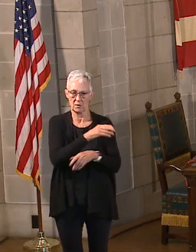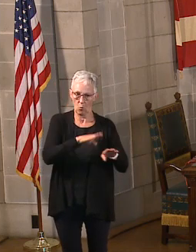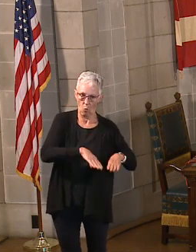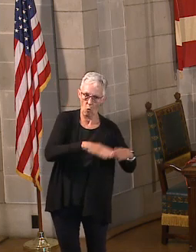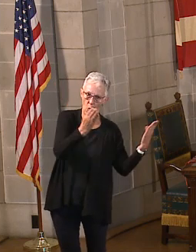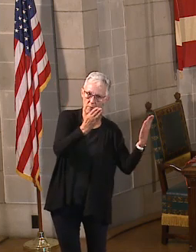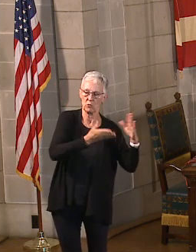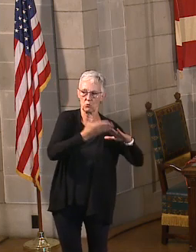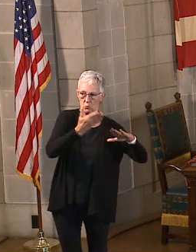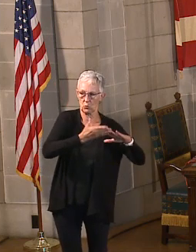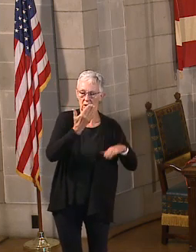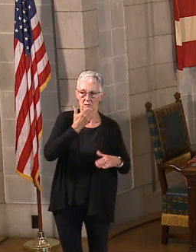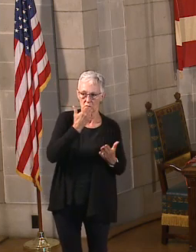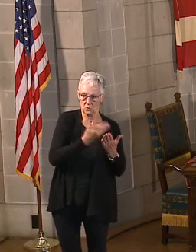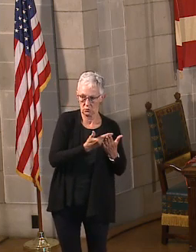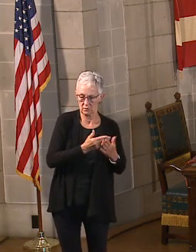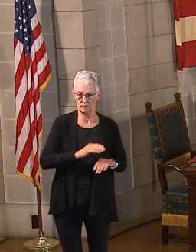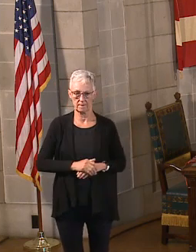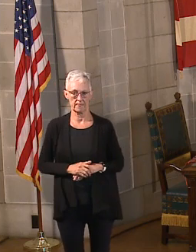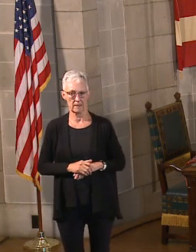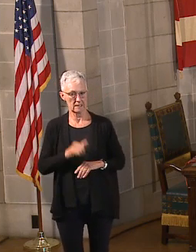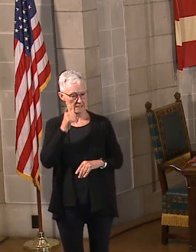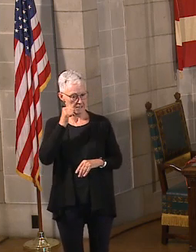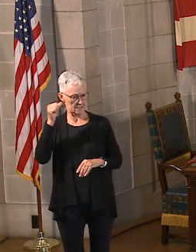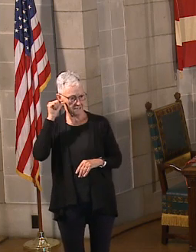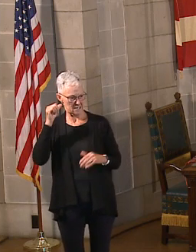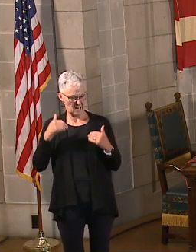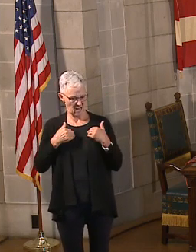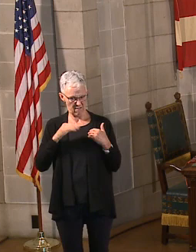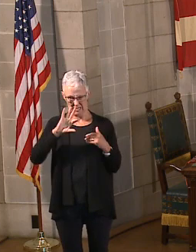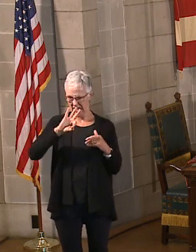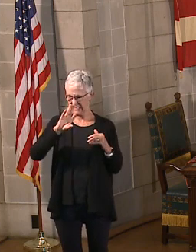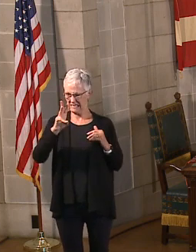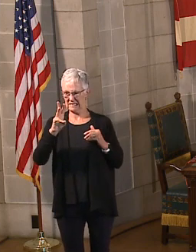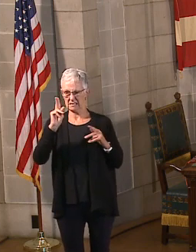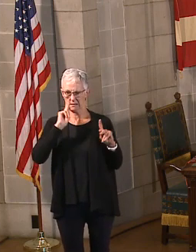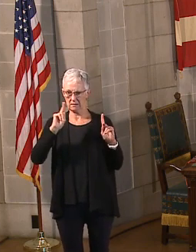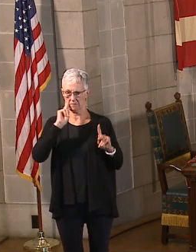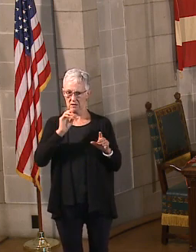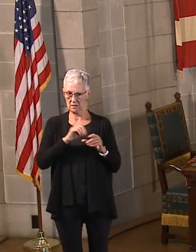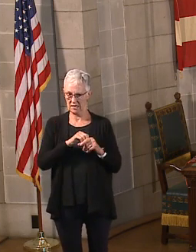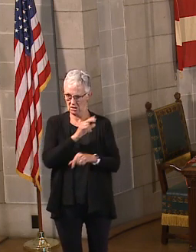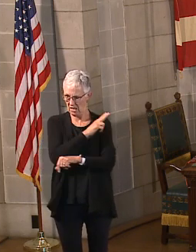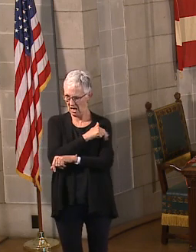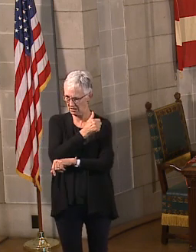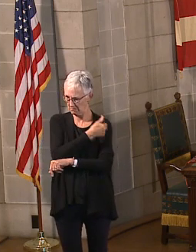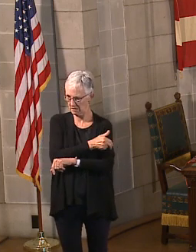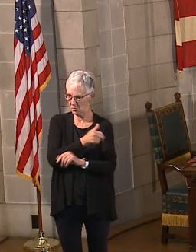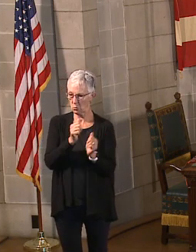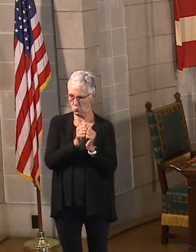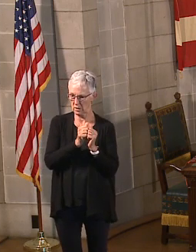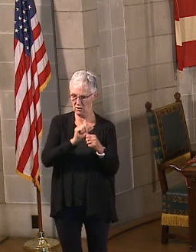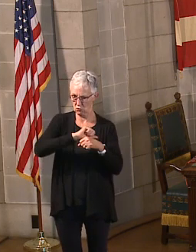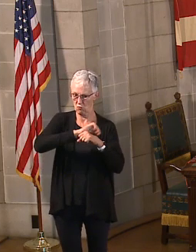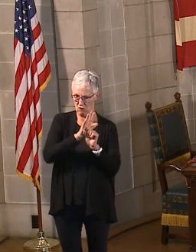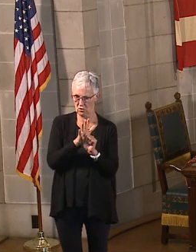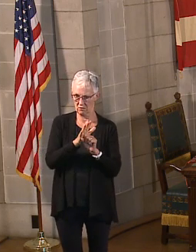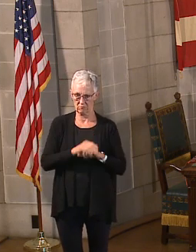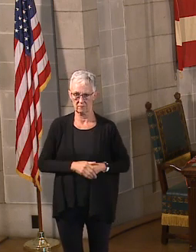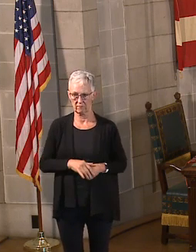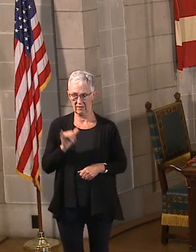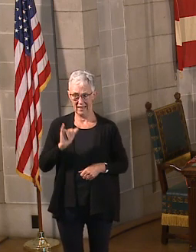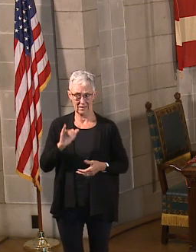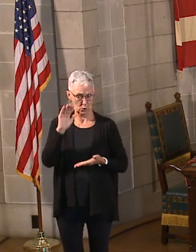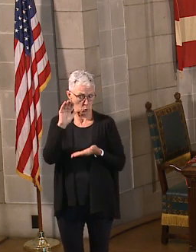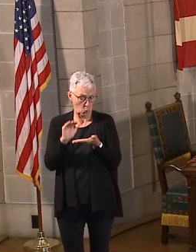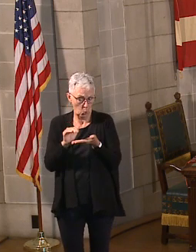yesterday, I think we had about 96 people in the hospitals, that's out of about 4,000 hospital beds. And that's probably about the lowest number we've had since